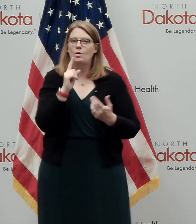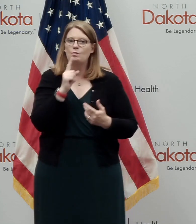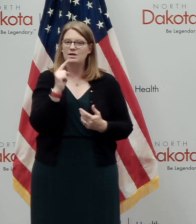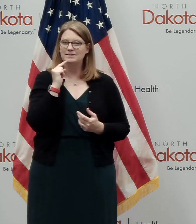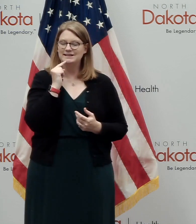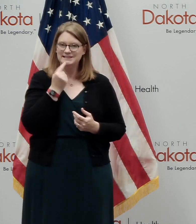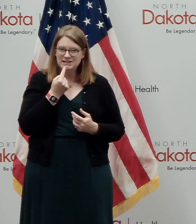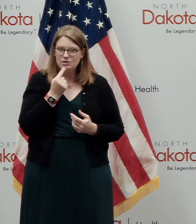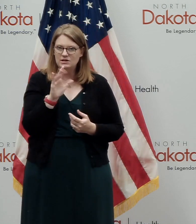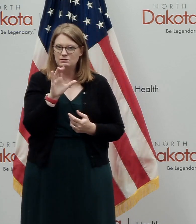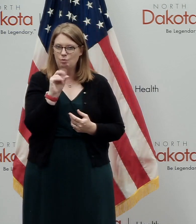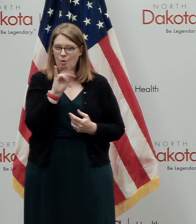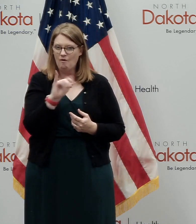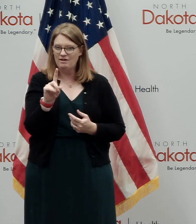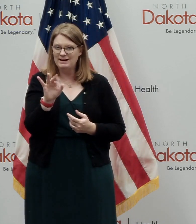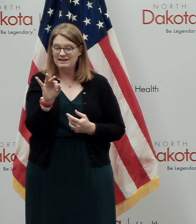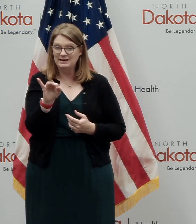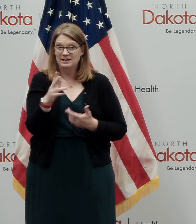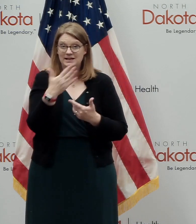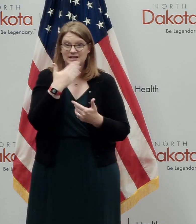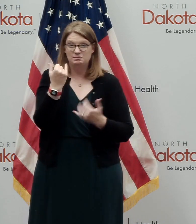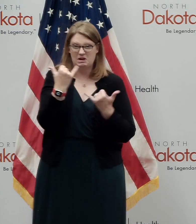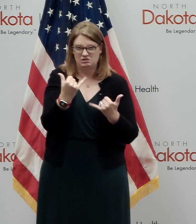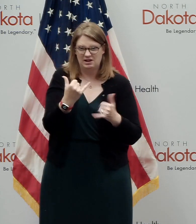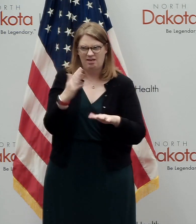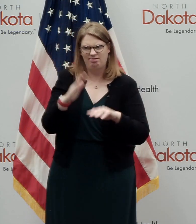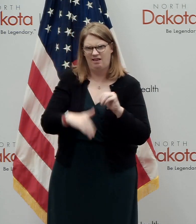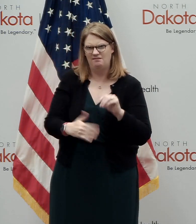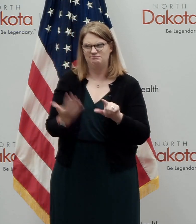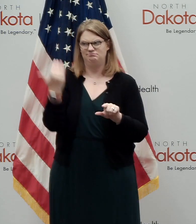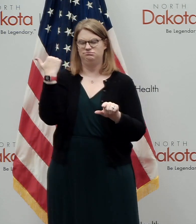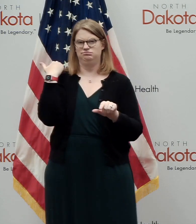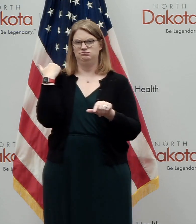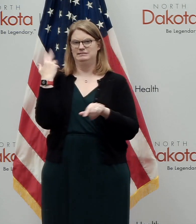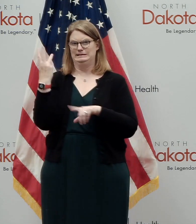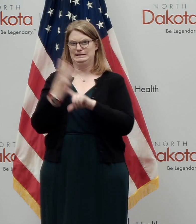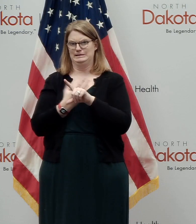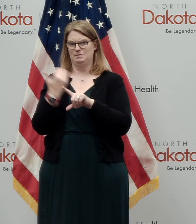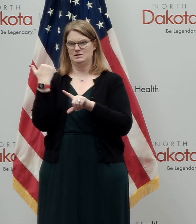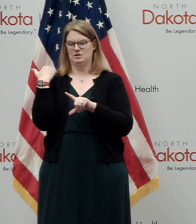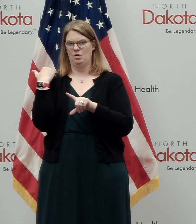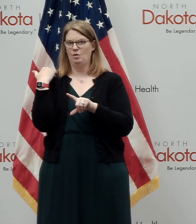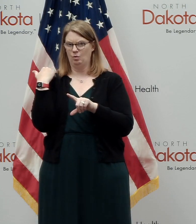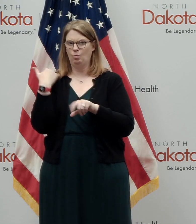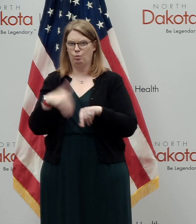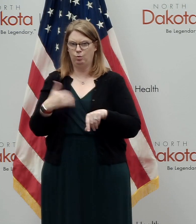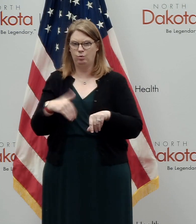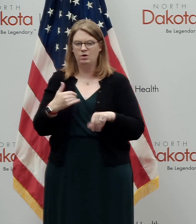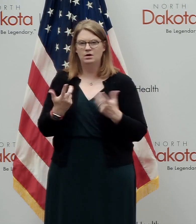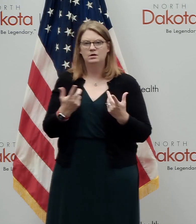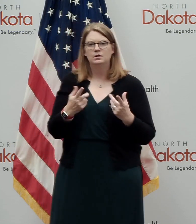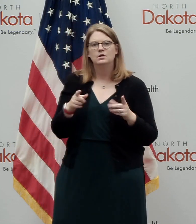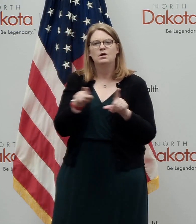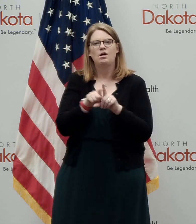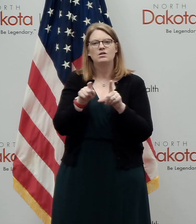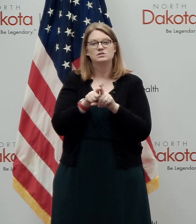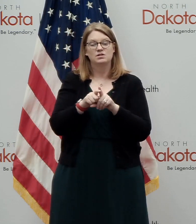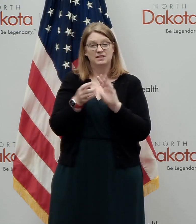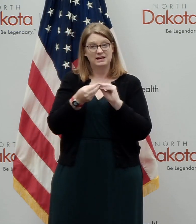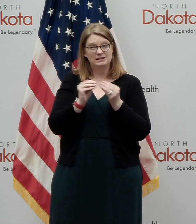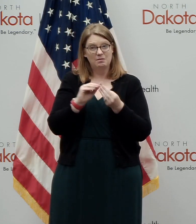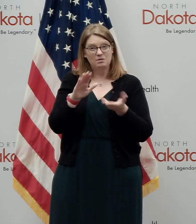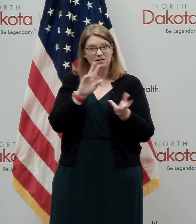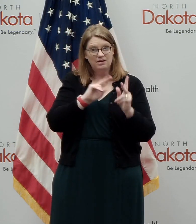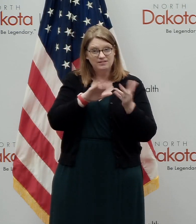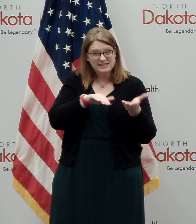with COVID-19 is better today than it was six months ago. And you see that by the dropping fatality rates